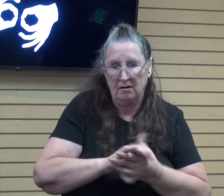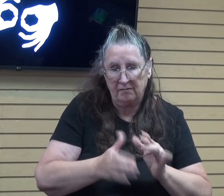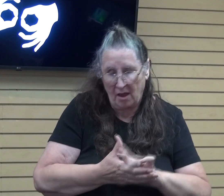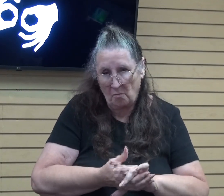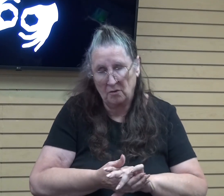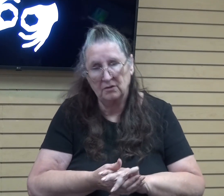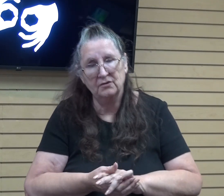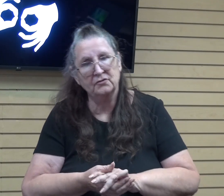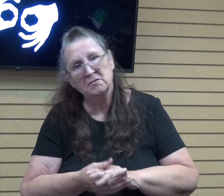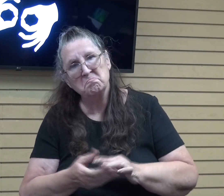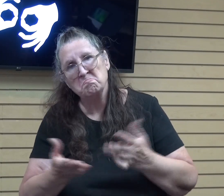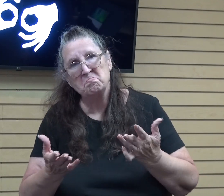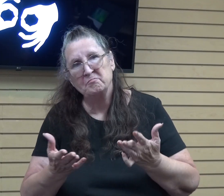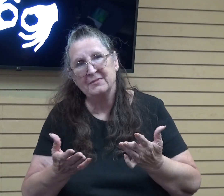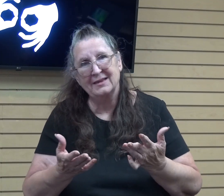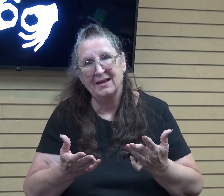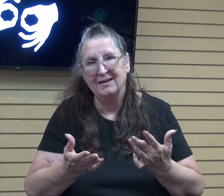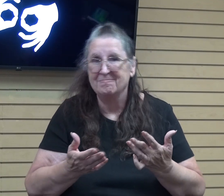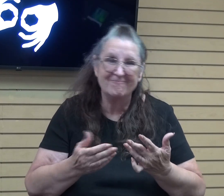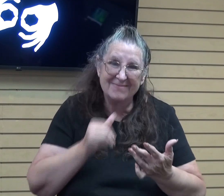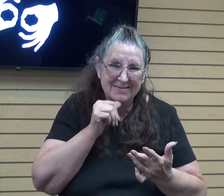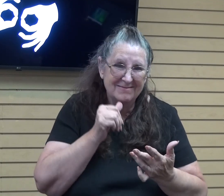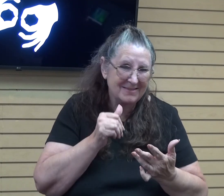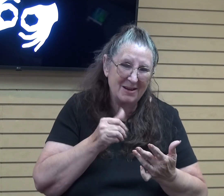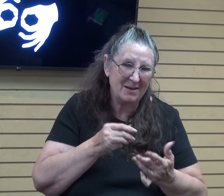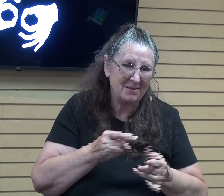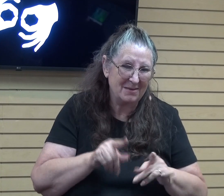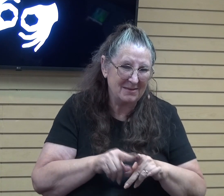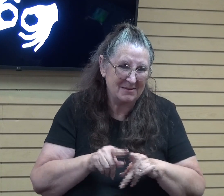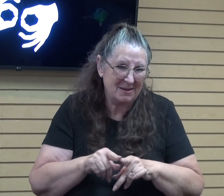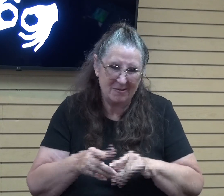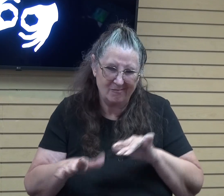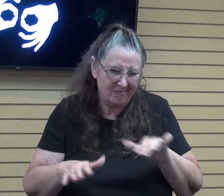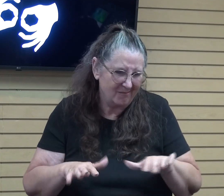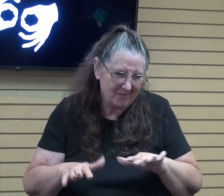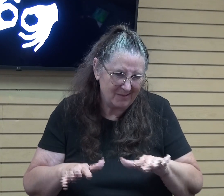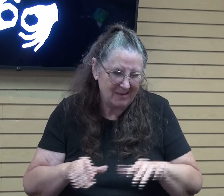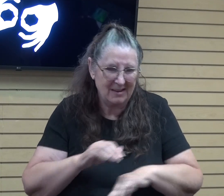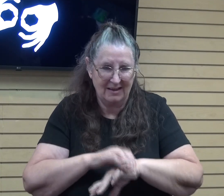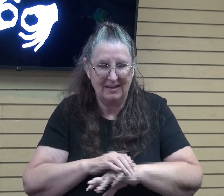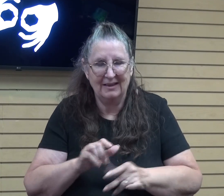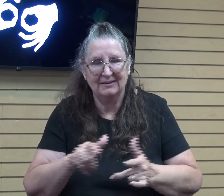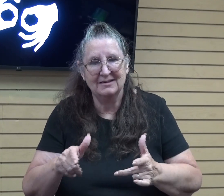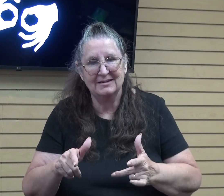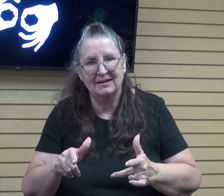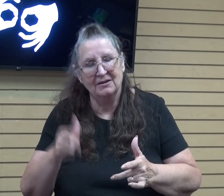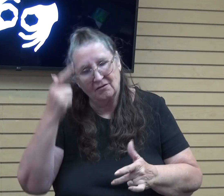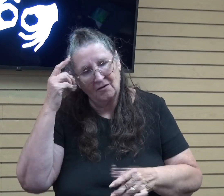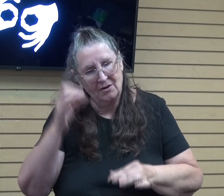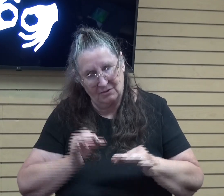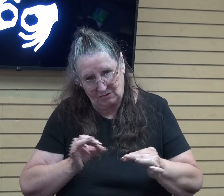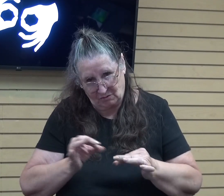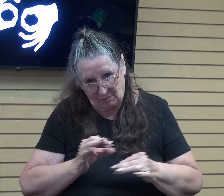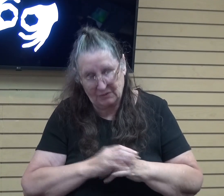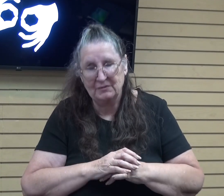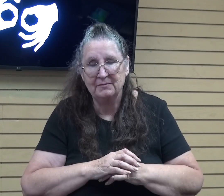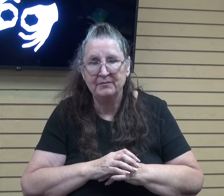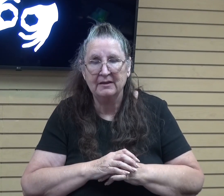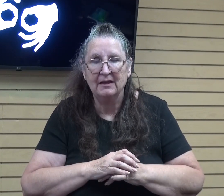Or, you know, so it's just kind of wishy-washy sometimes the English language as far as description. But in the Greek language,